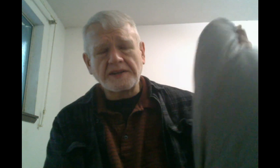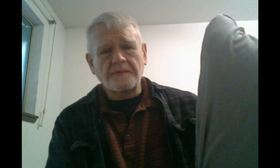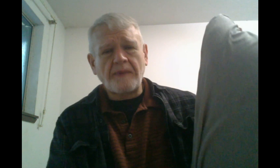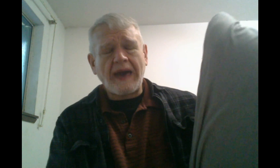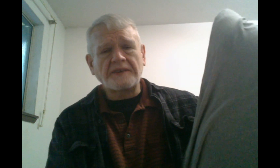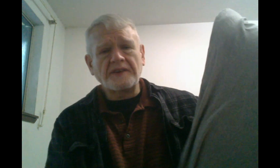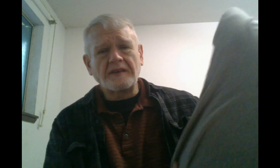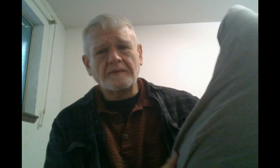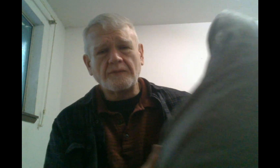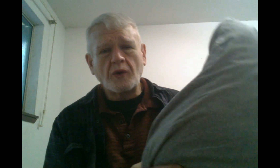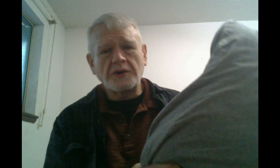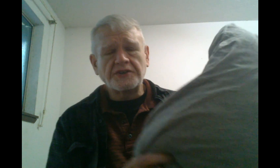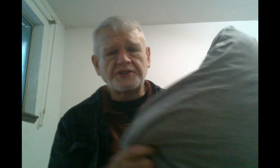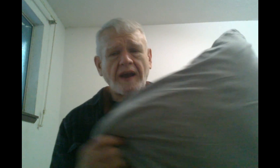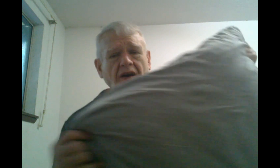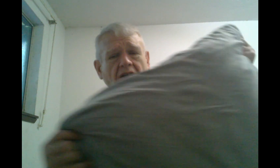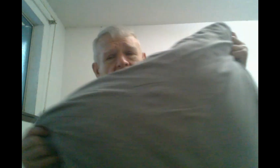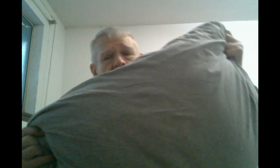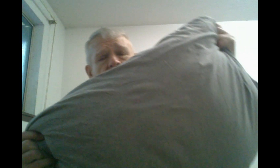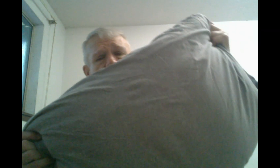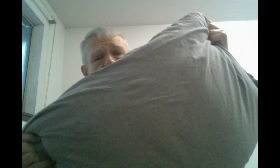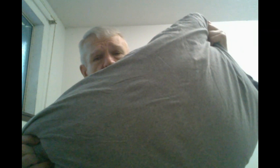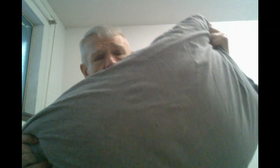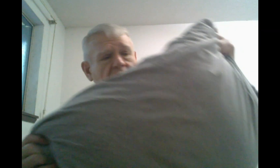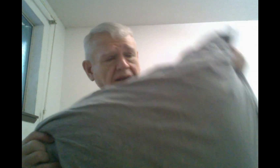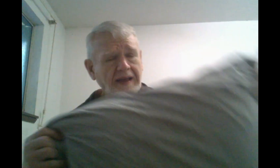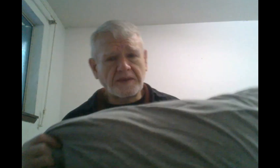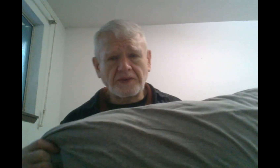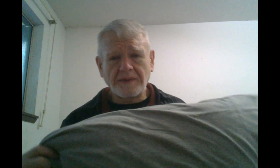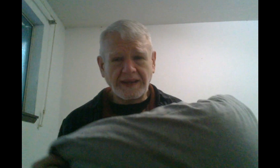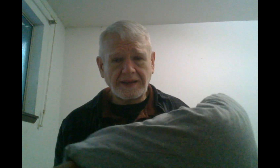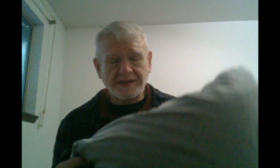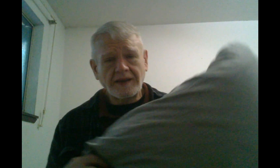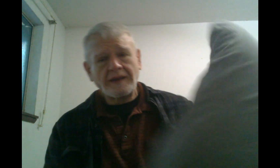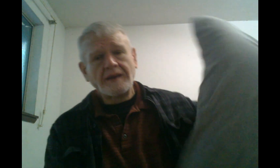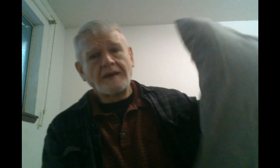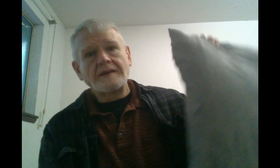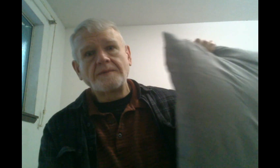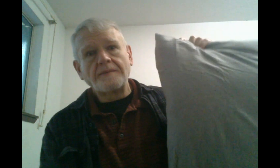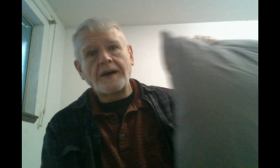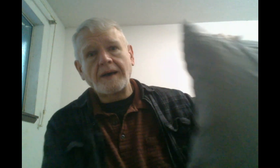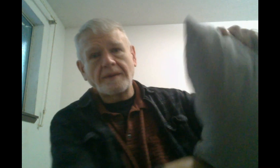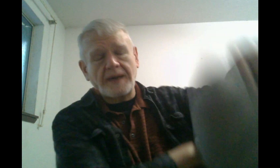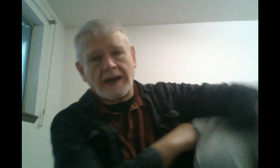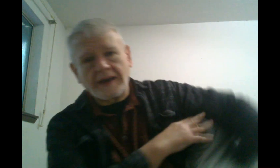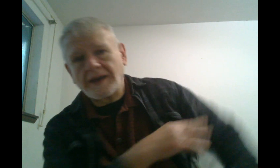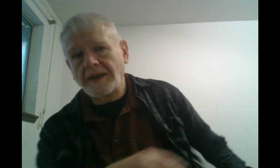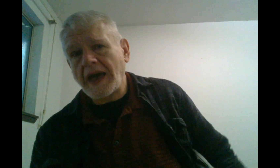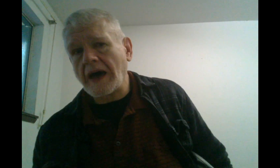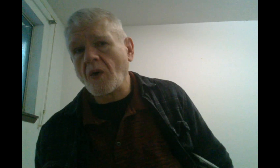-backed wooden chair, all I have is the pillow that I had between my knees to put behind my back. Ow,